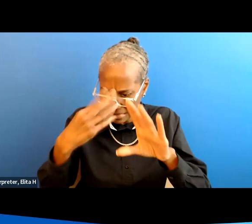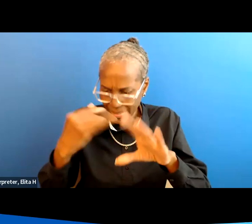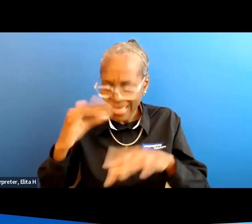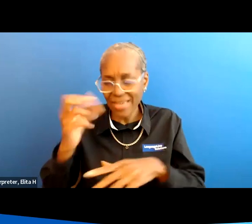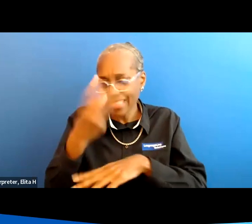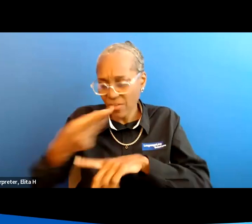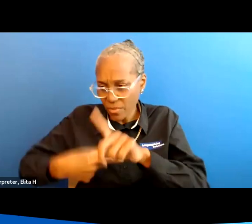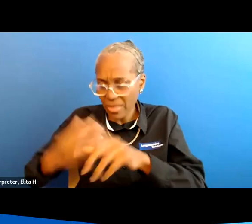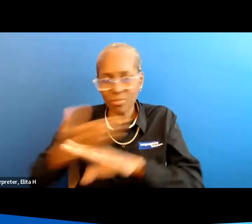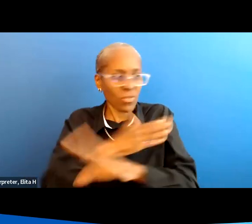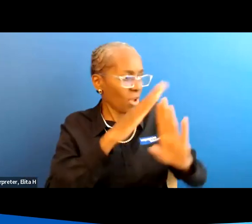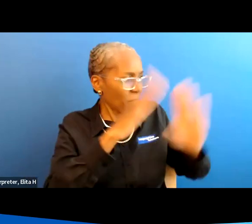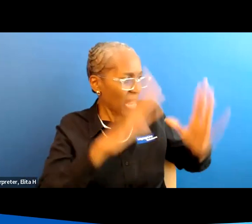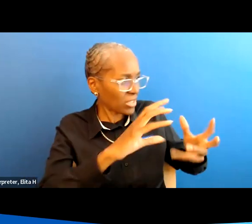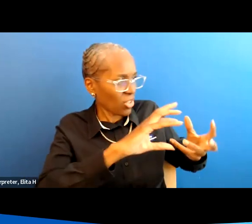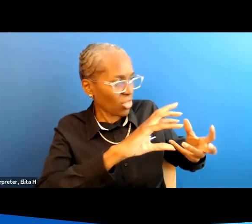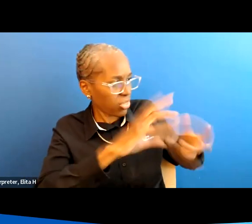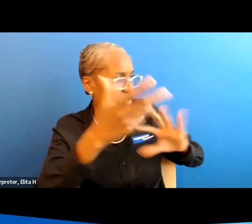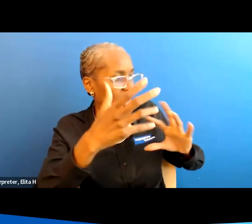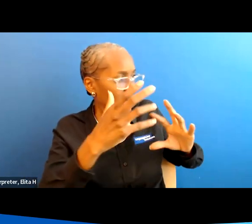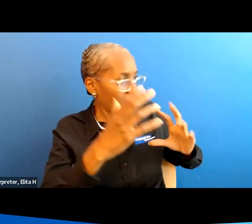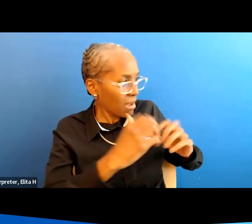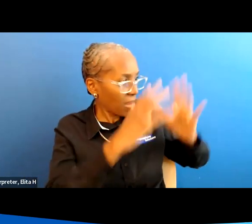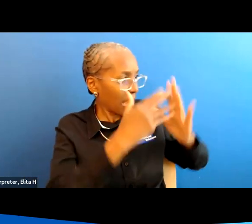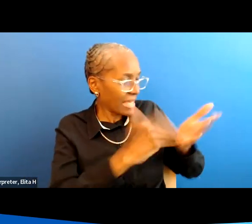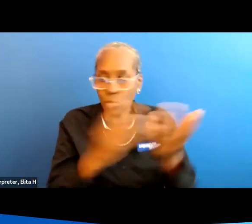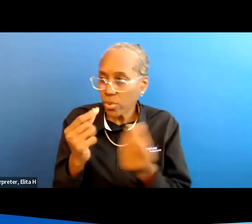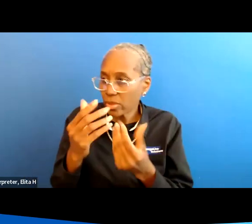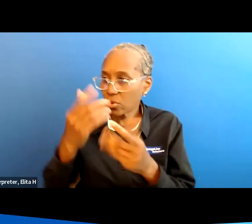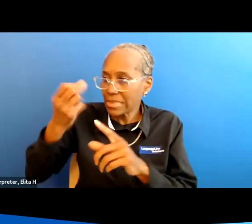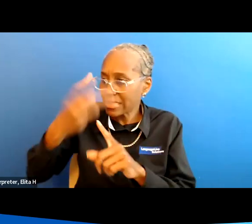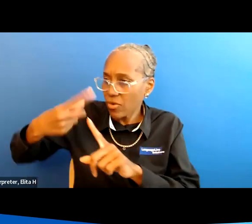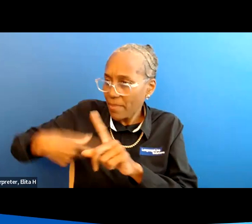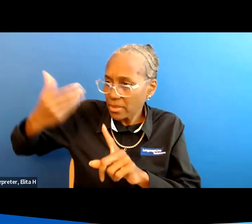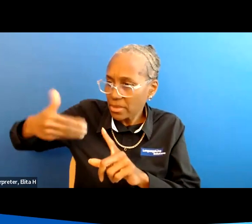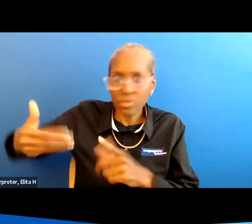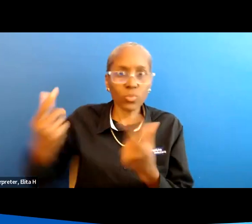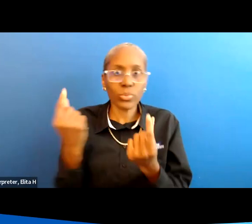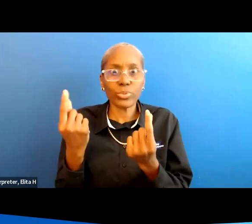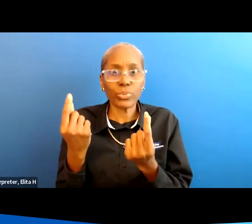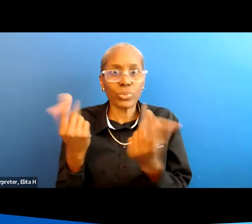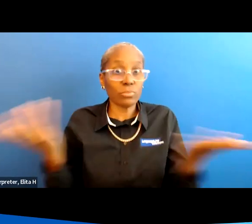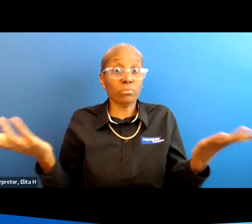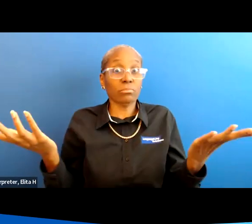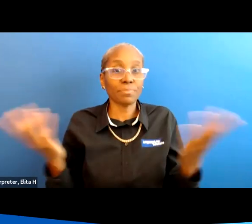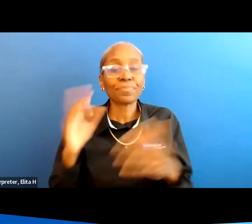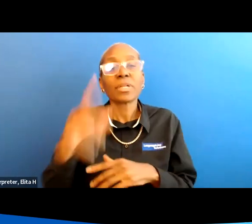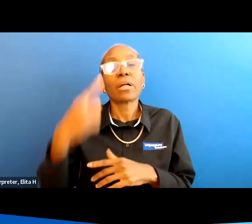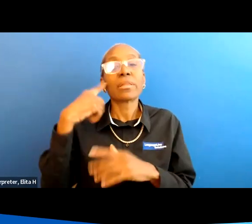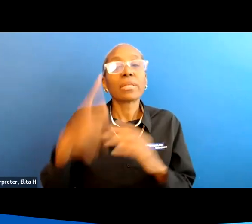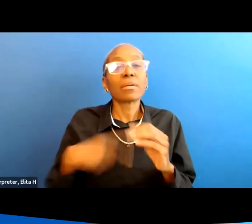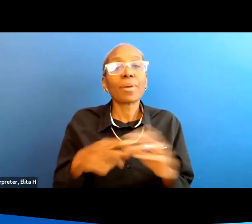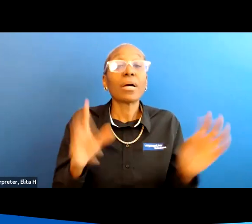be several months until my house is ready again what am i going to do for those several months time so think about the